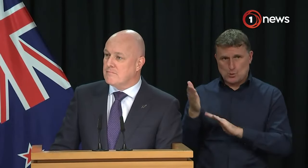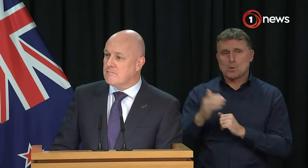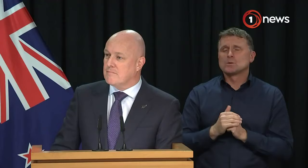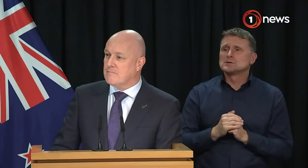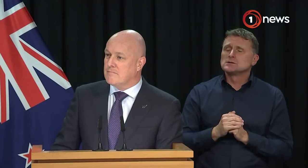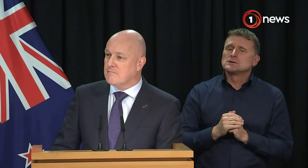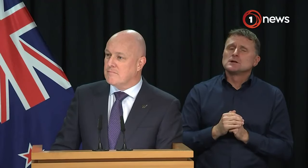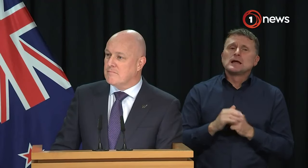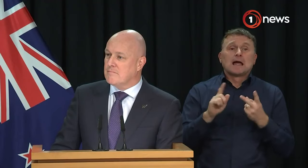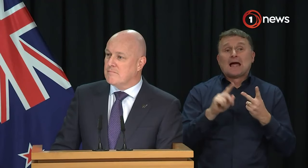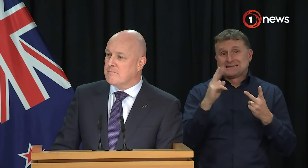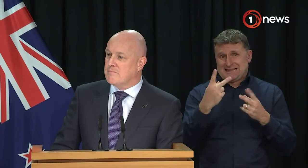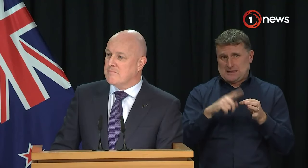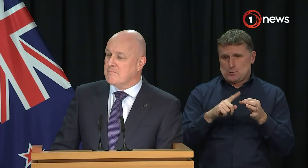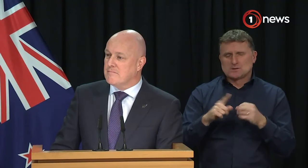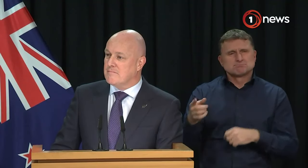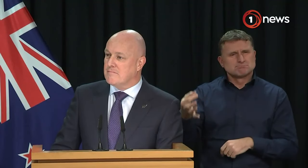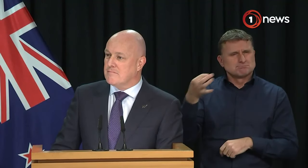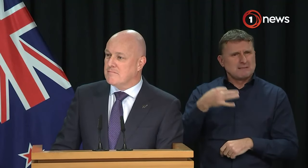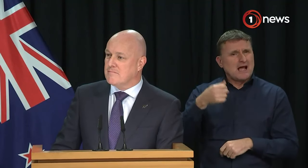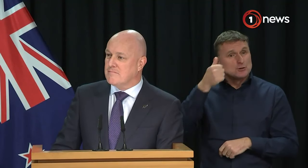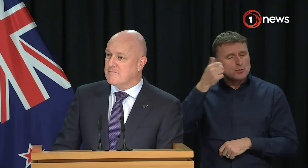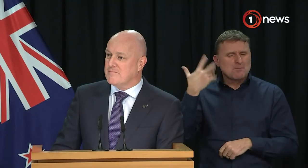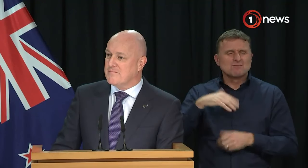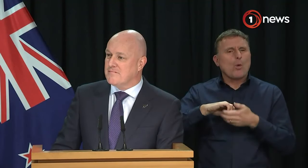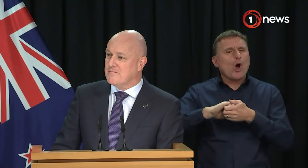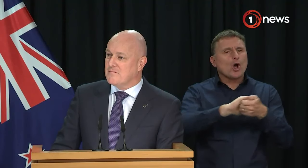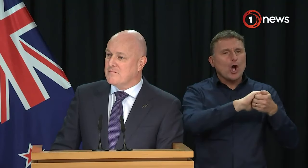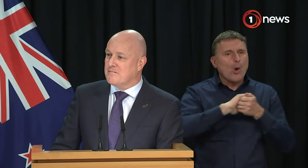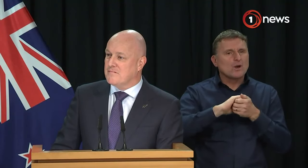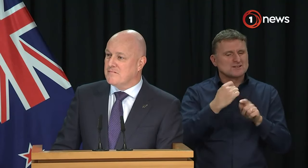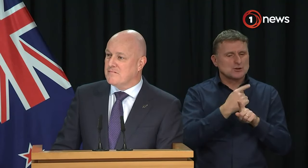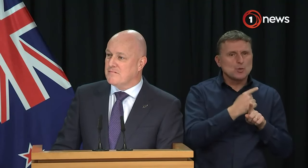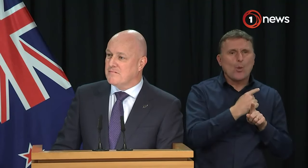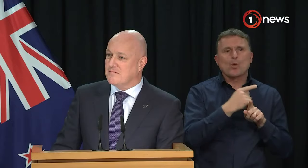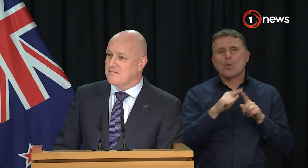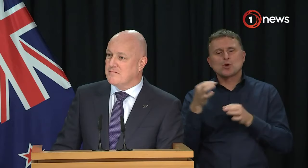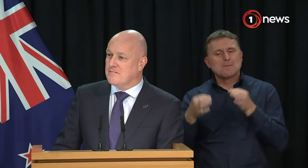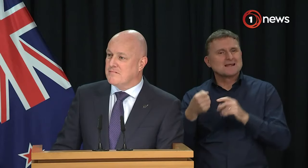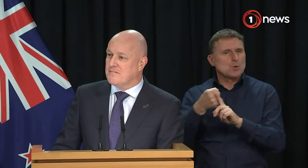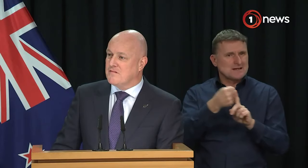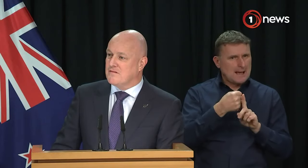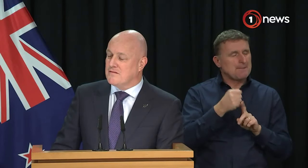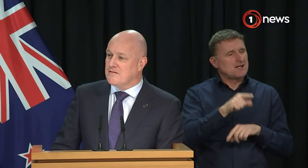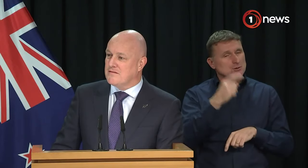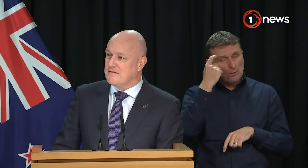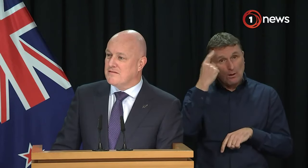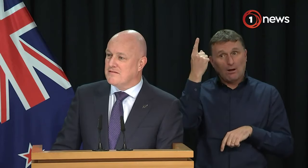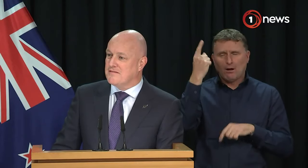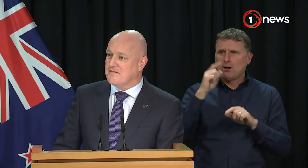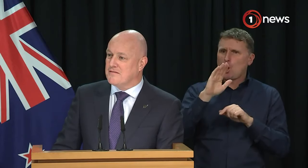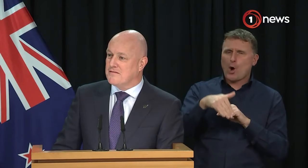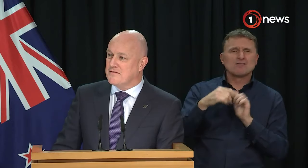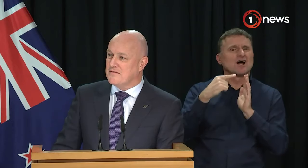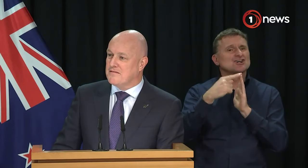did you give any thought during the campaign and coalition talks last year to extending an invitation